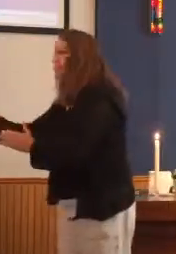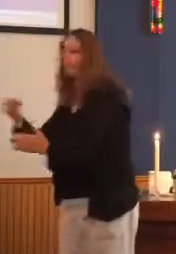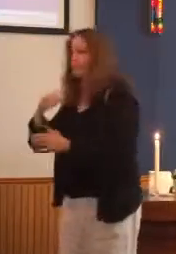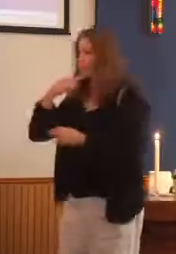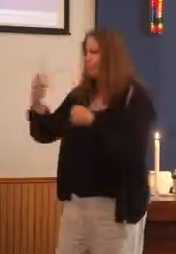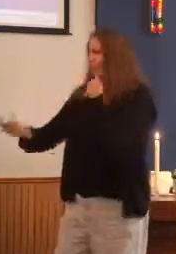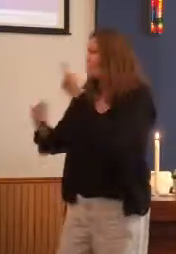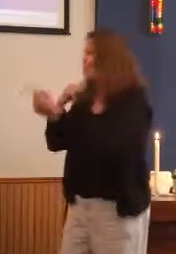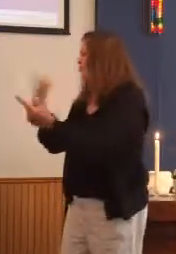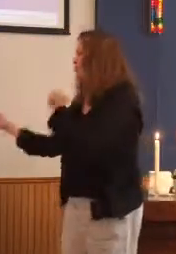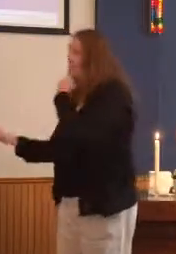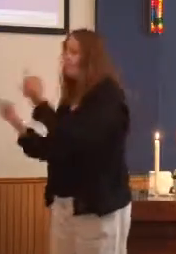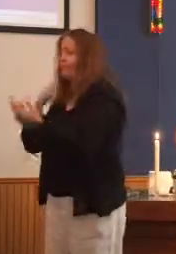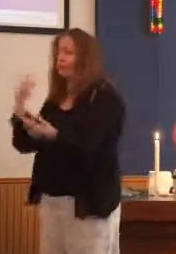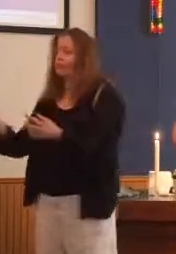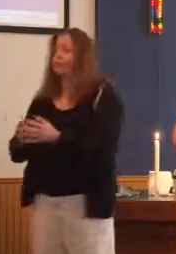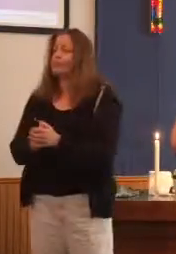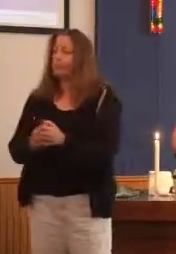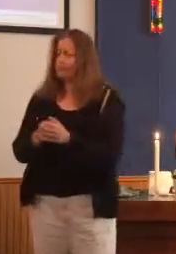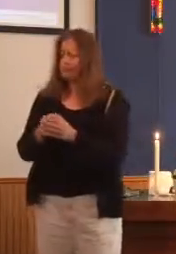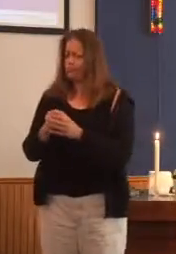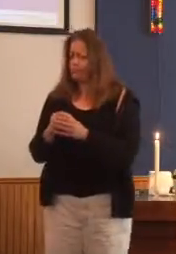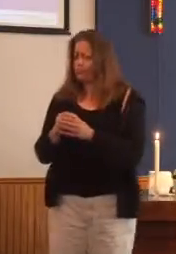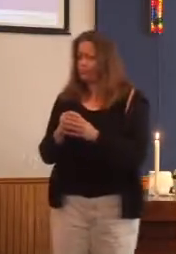I'm not sure that it makes as much sense in today's world.